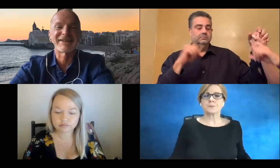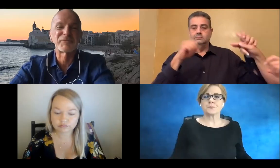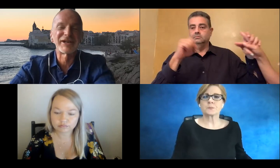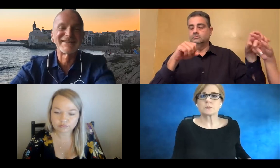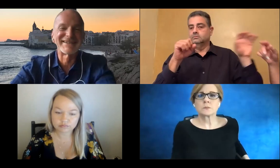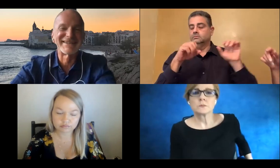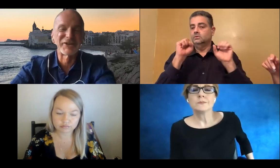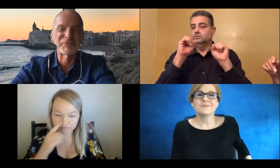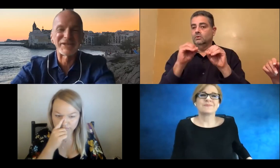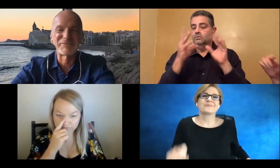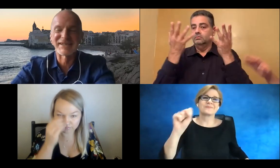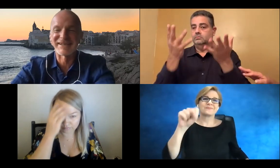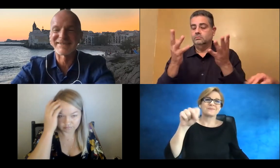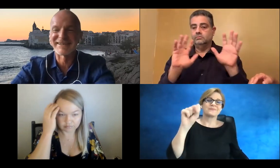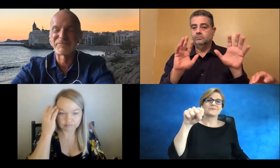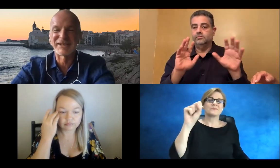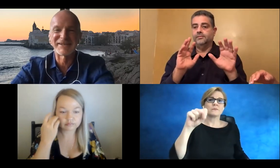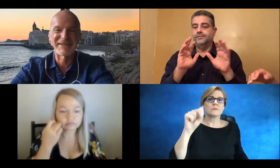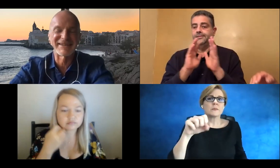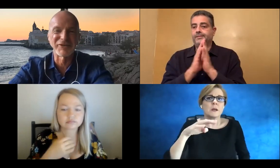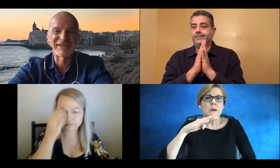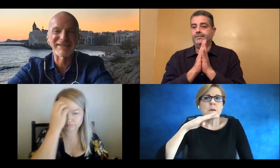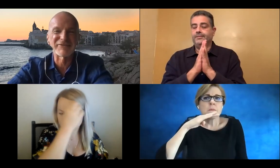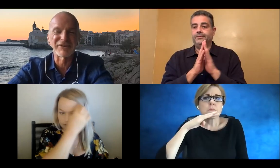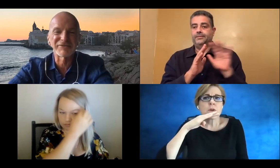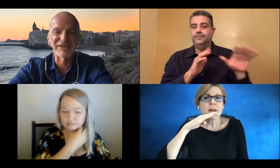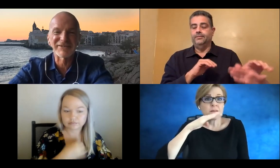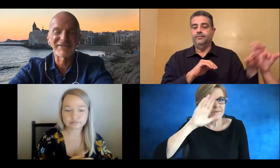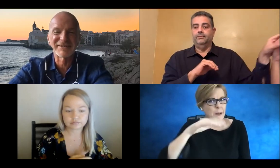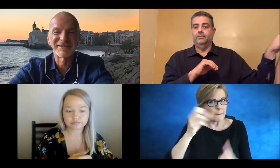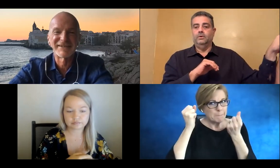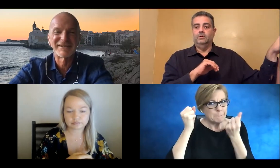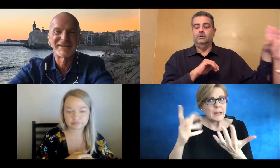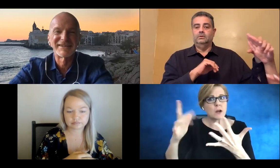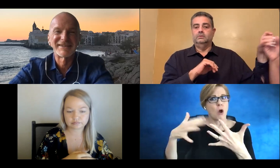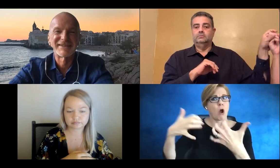That's Brian. Not me, but I think many in the audience have a lot of questions.